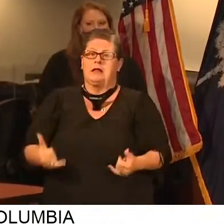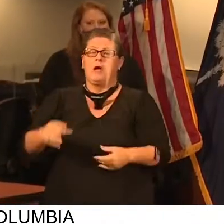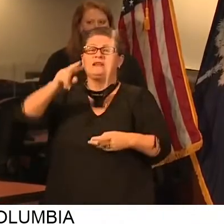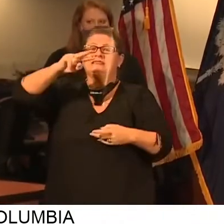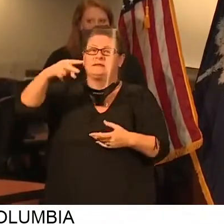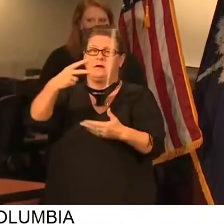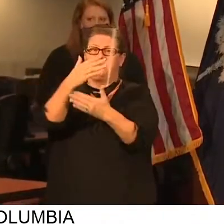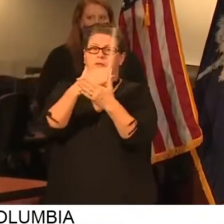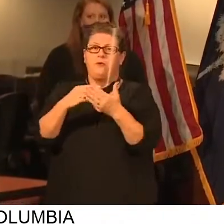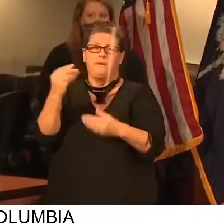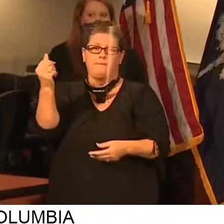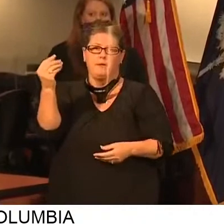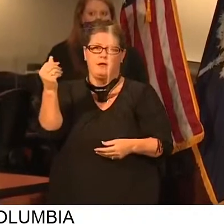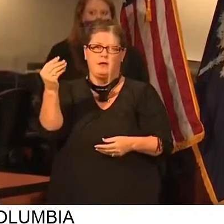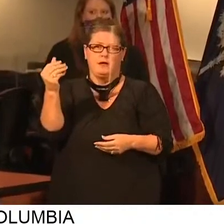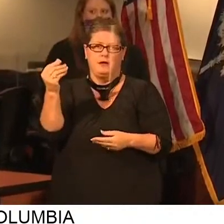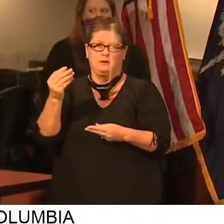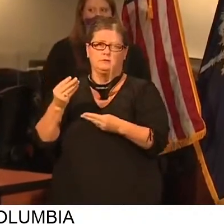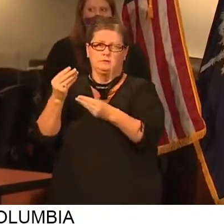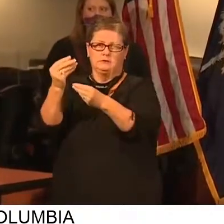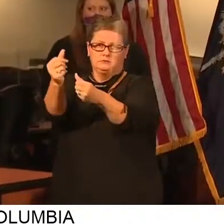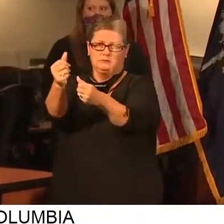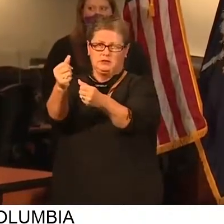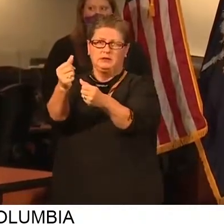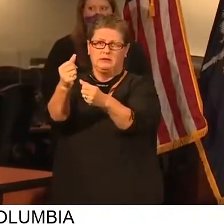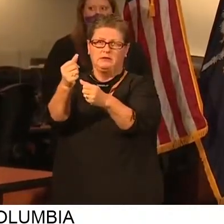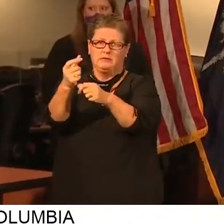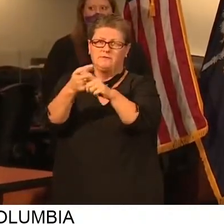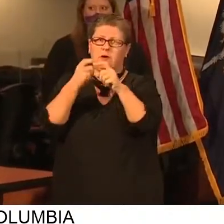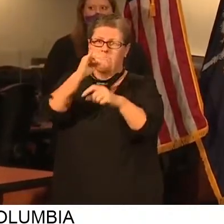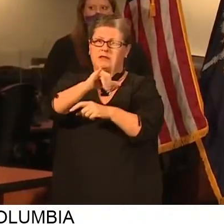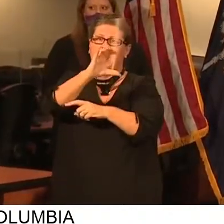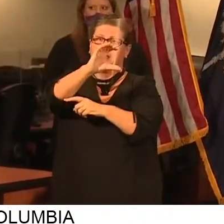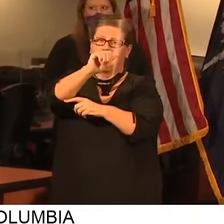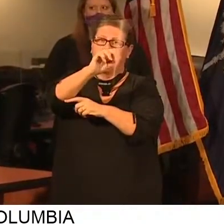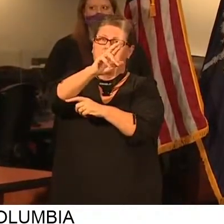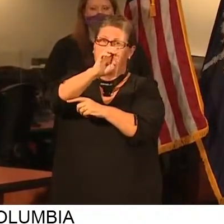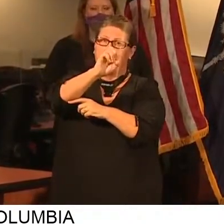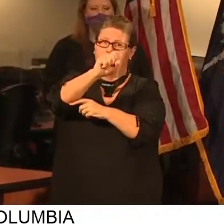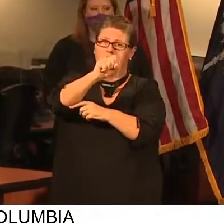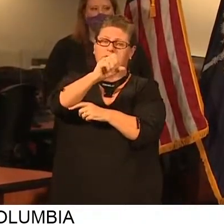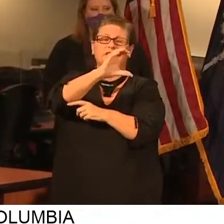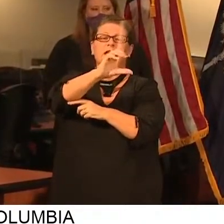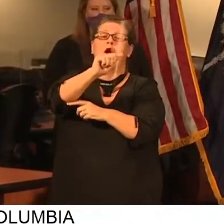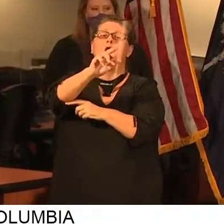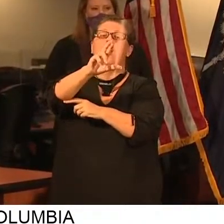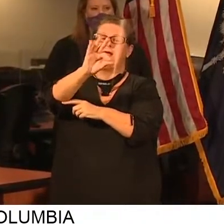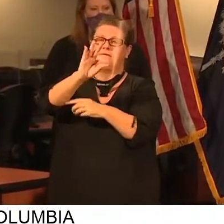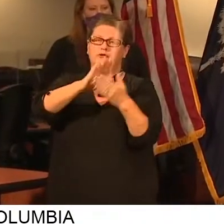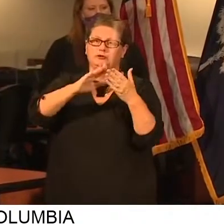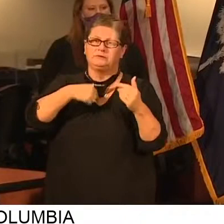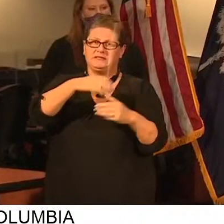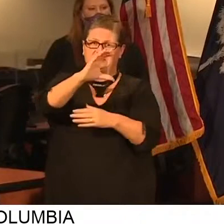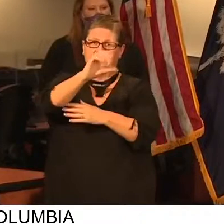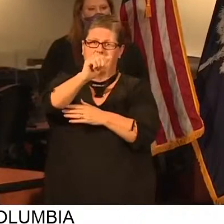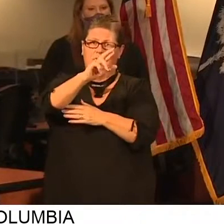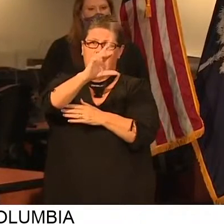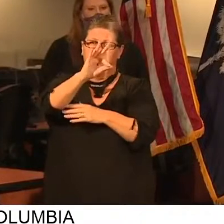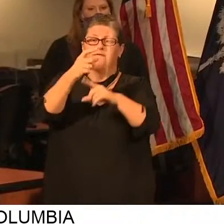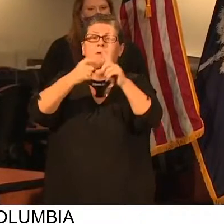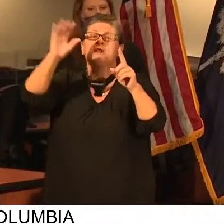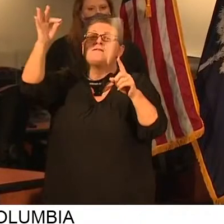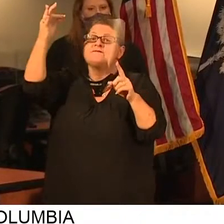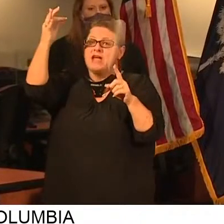expenditures of the Coronavirus Relief Funds, CRF, from the Federal Coronavirus